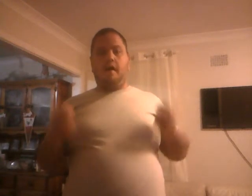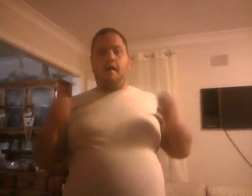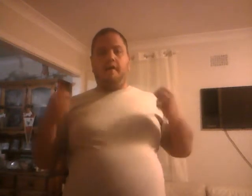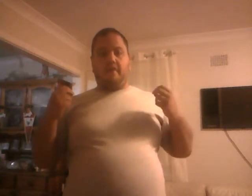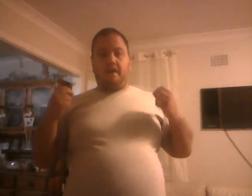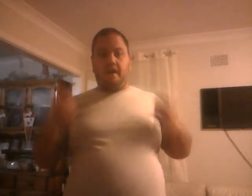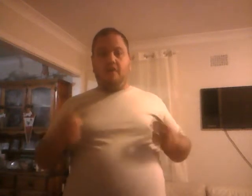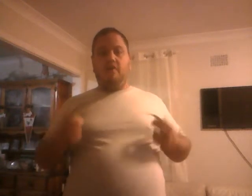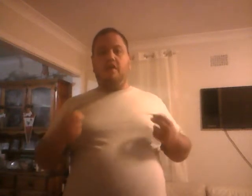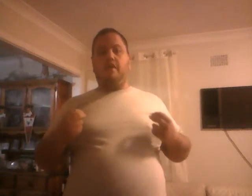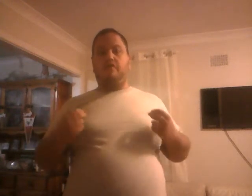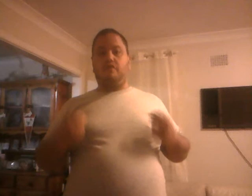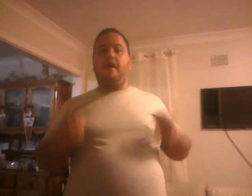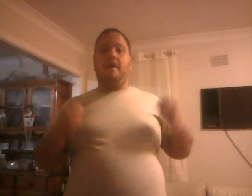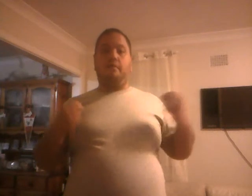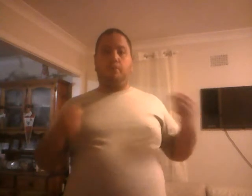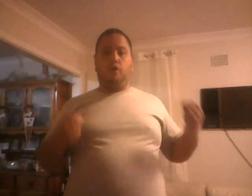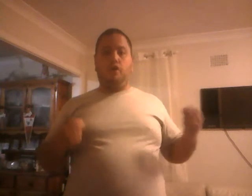Of here, in Australia, and abroad.